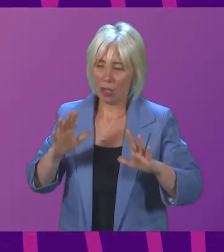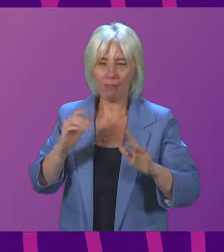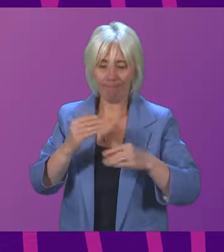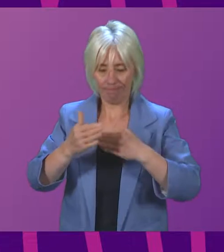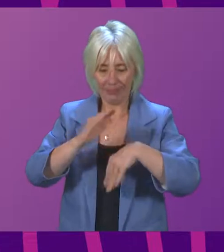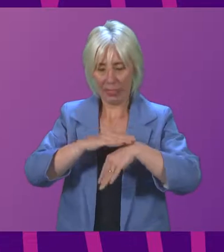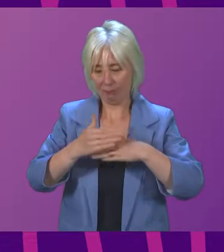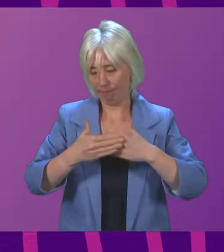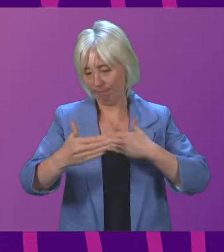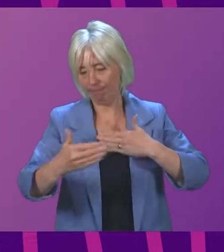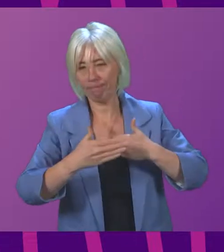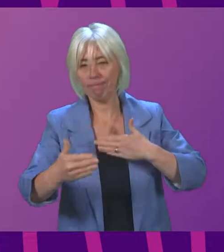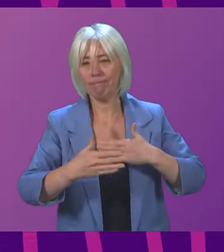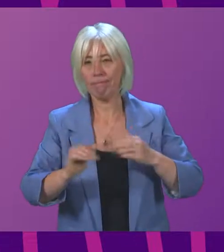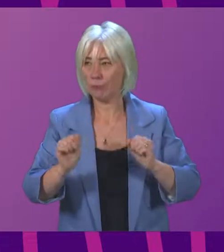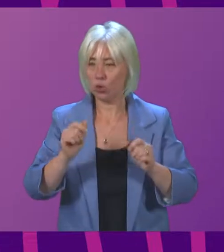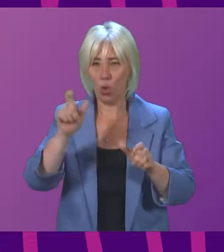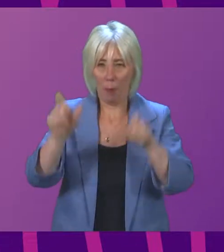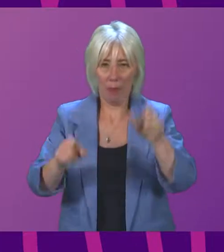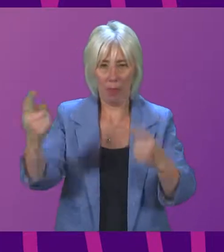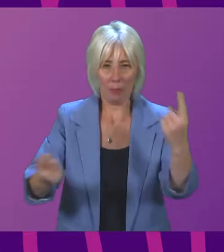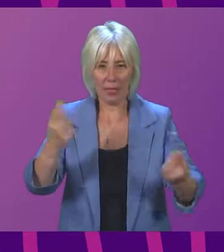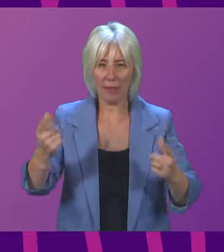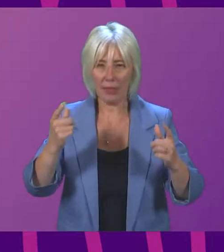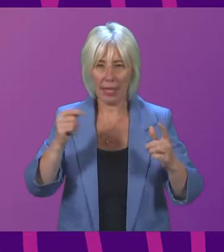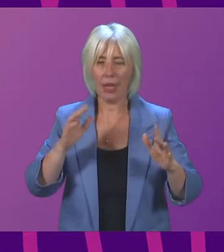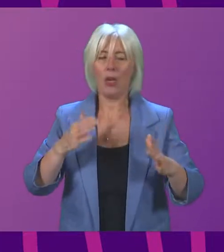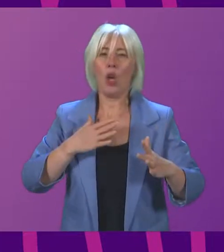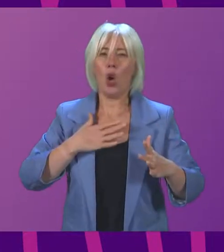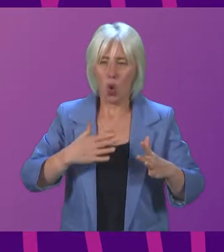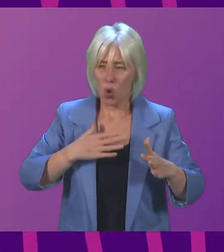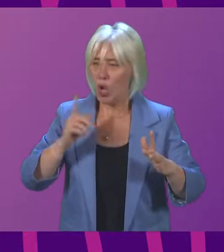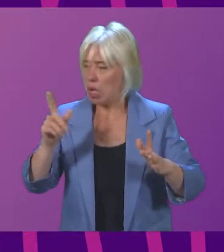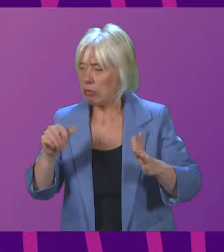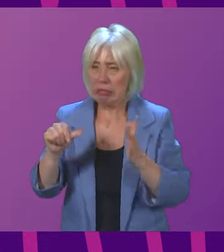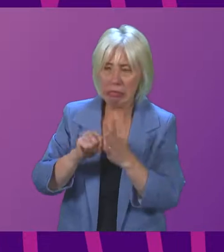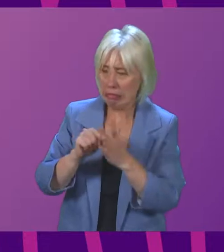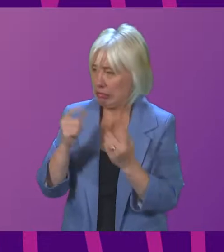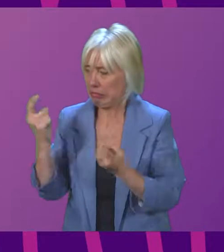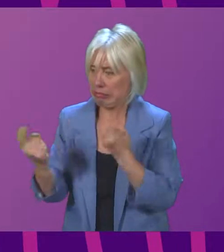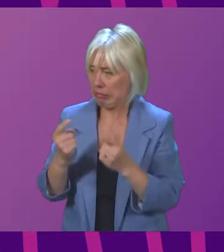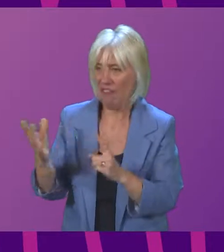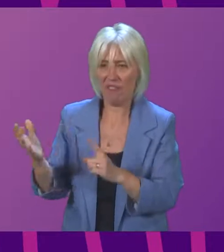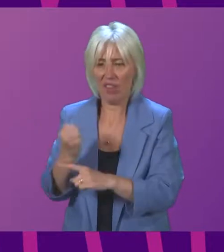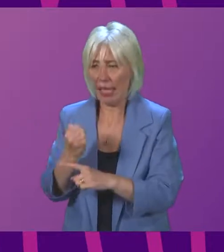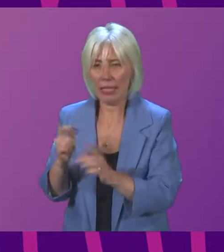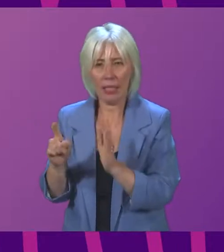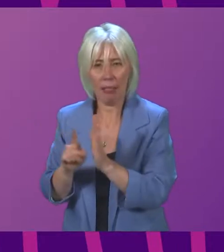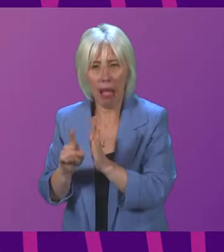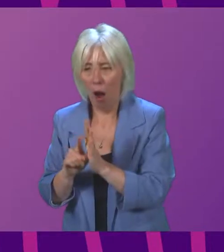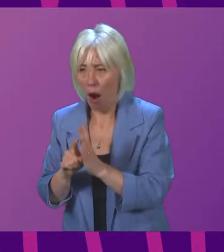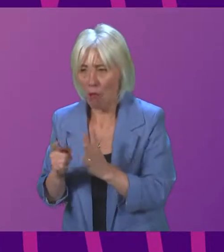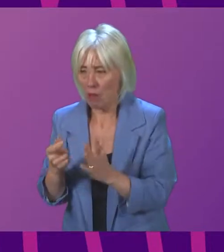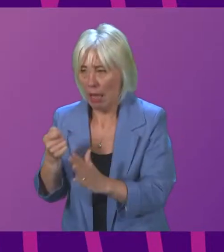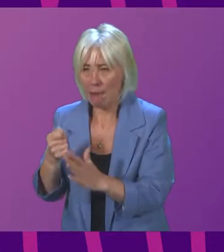period in order that they can have a bit of breathing space, should they be finding it difficult either to get their hands